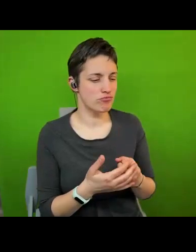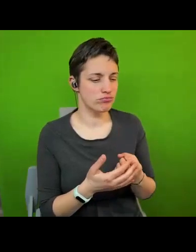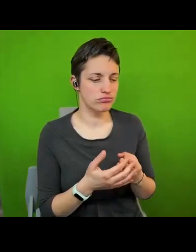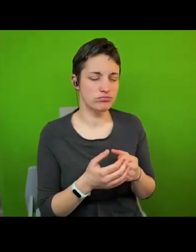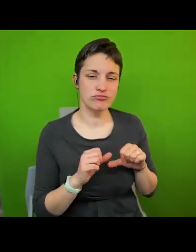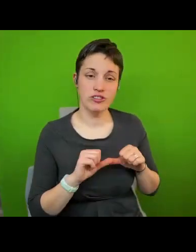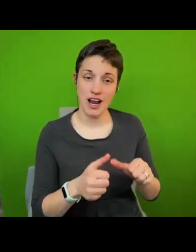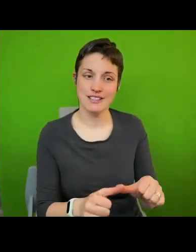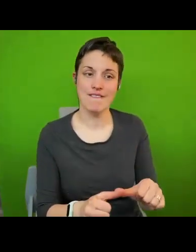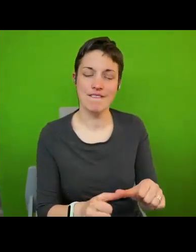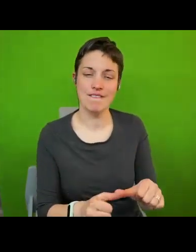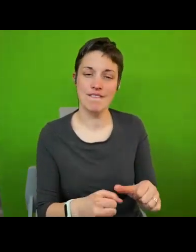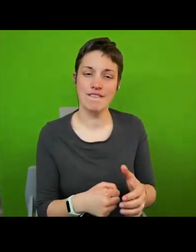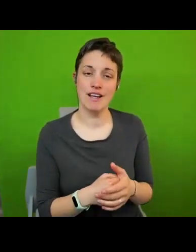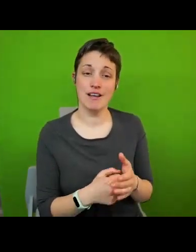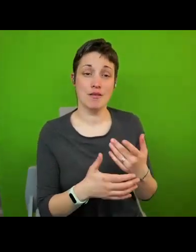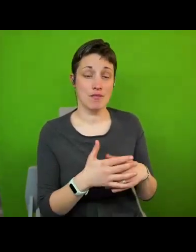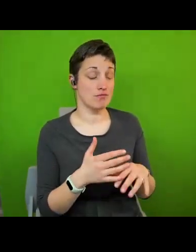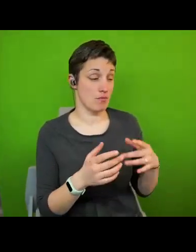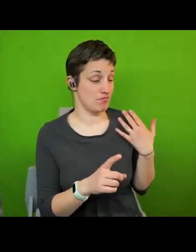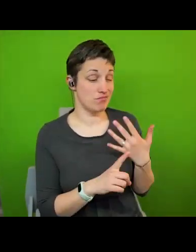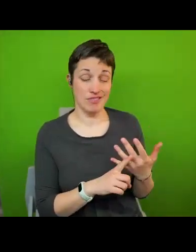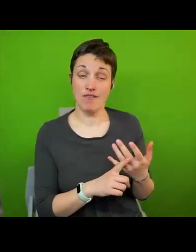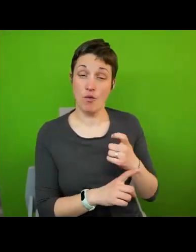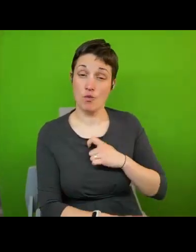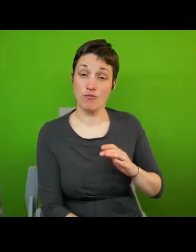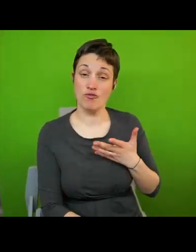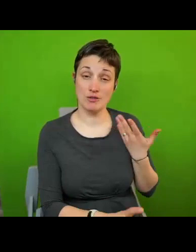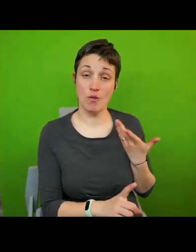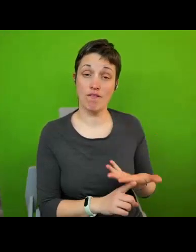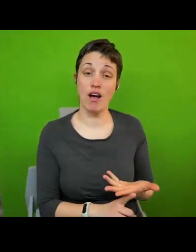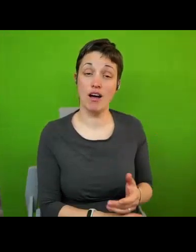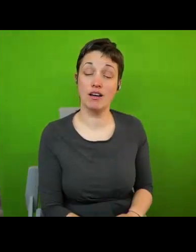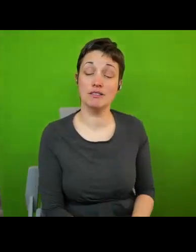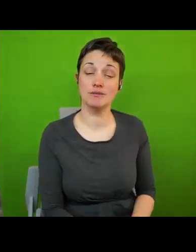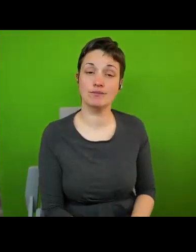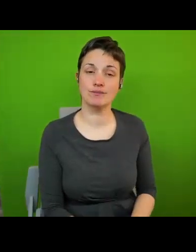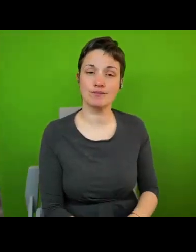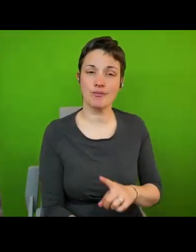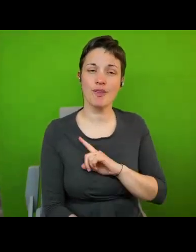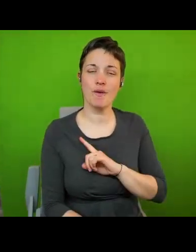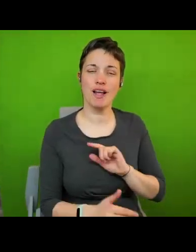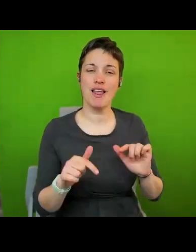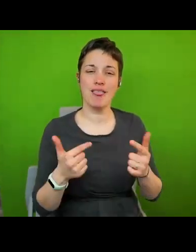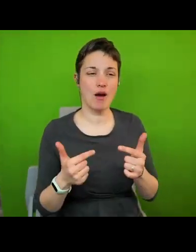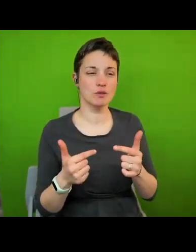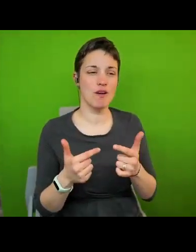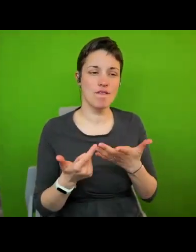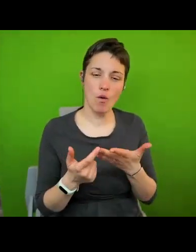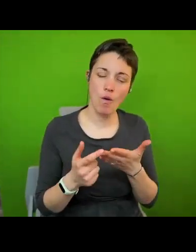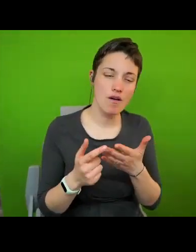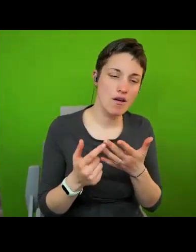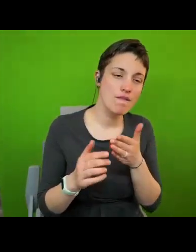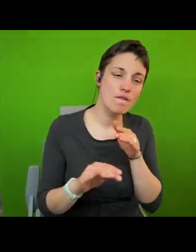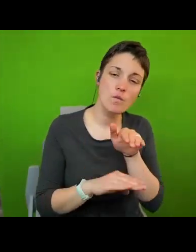productive development in the history of human rights at the moment because it allows for more probabilistic approaches to